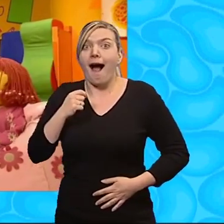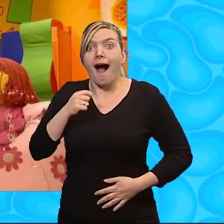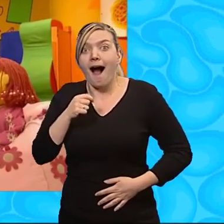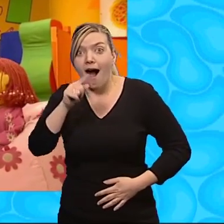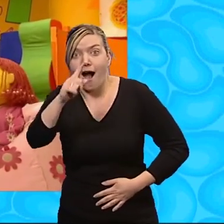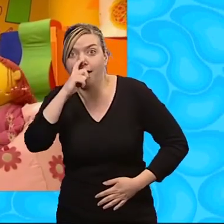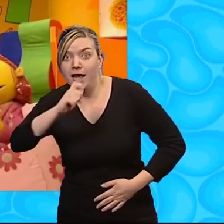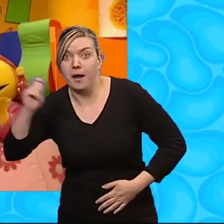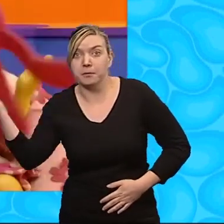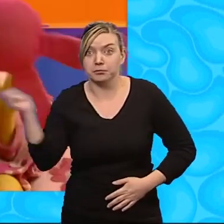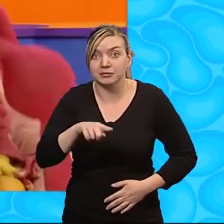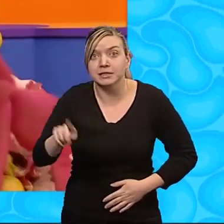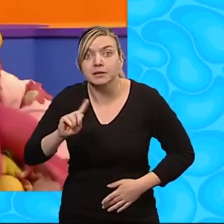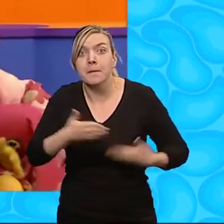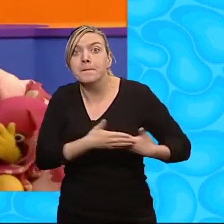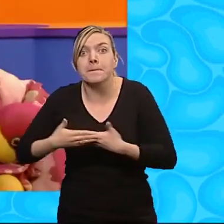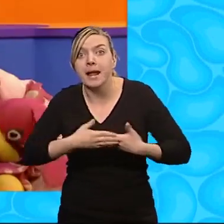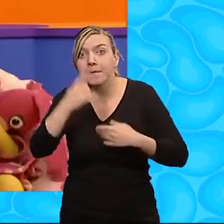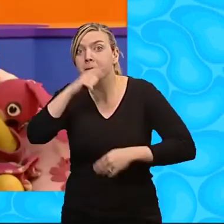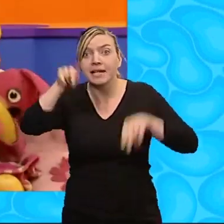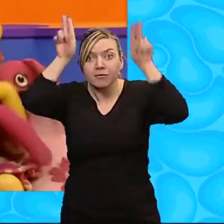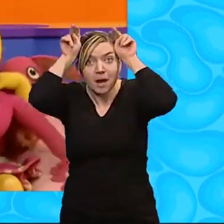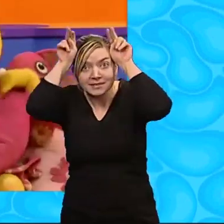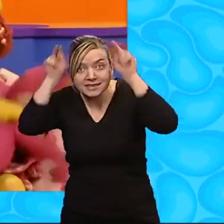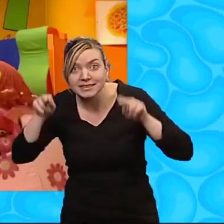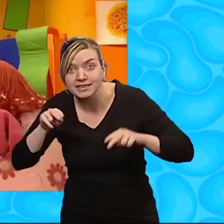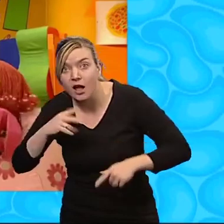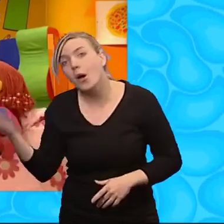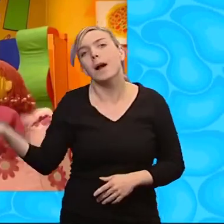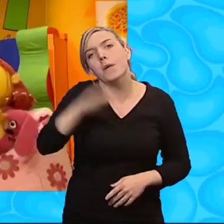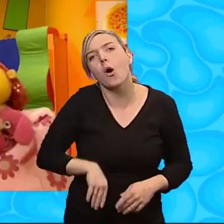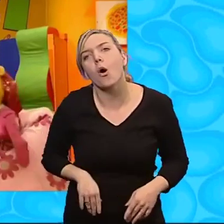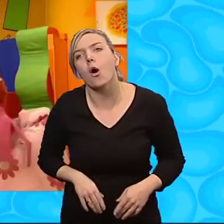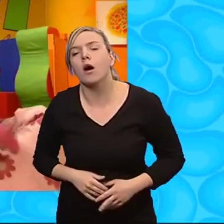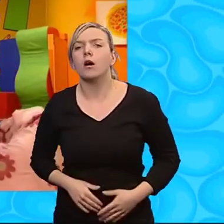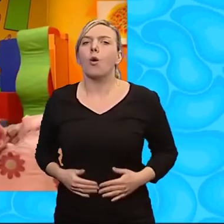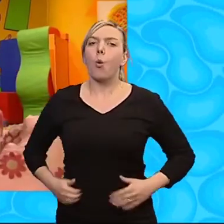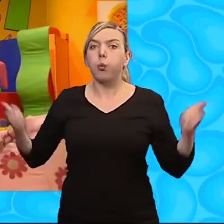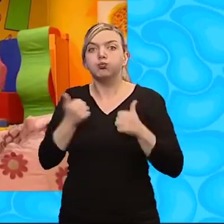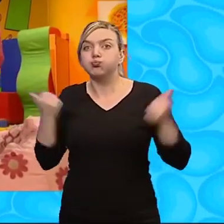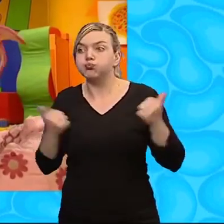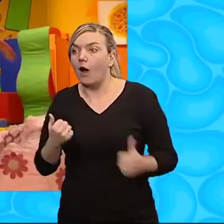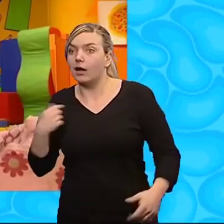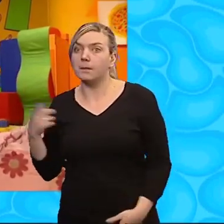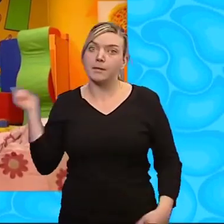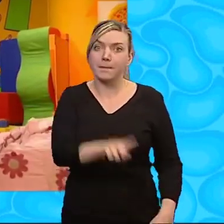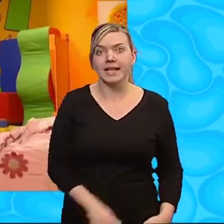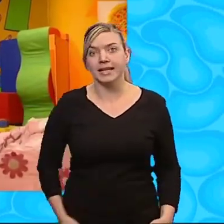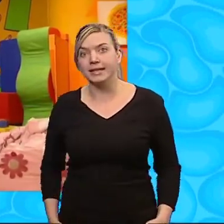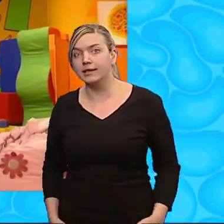You can bring Baby Pink Bunny! Come on, Fizz! All right! I'm coming!